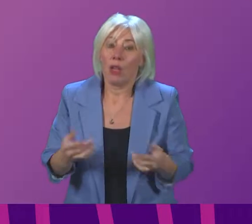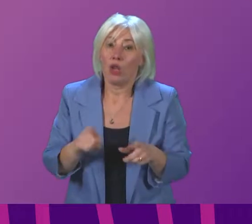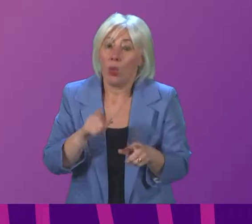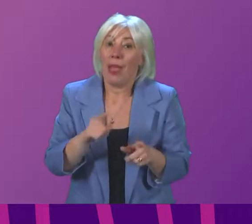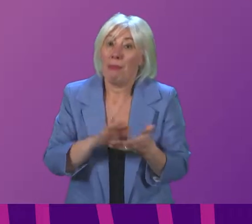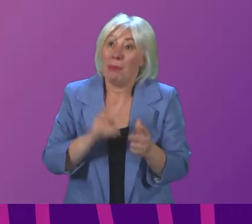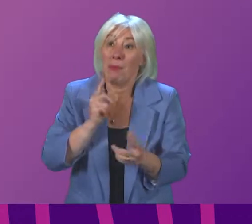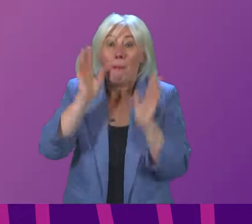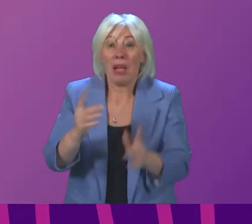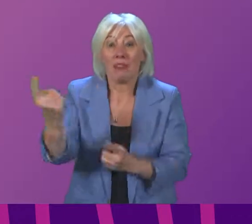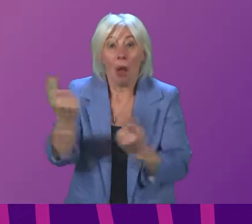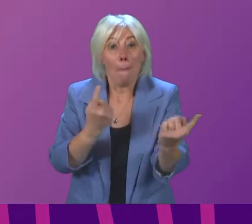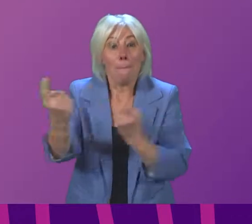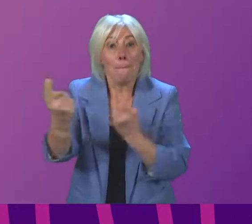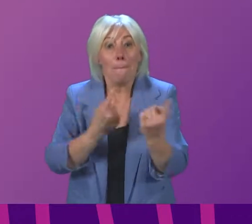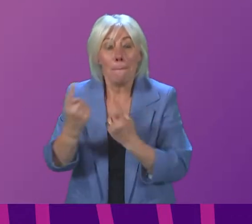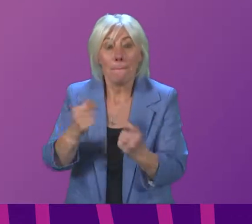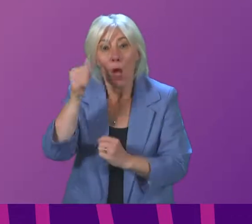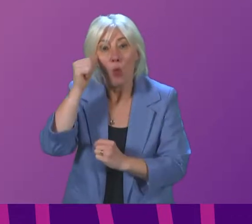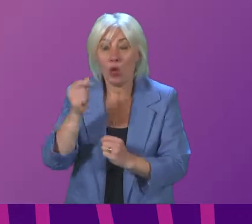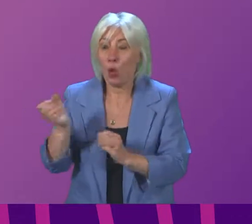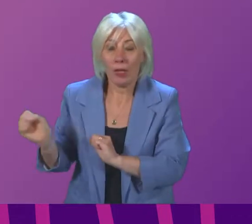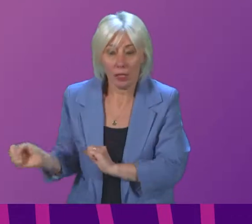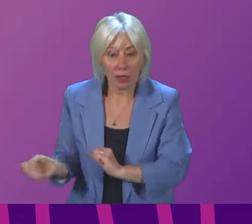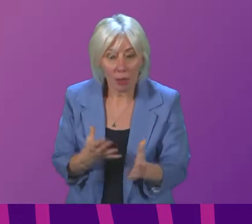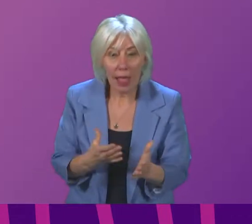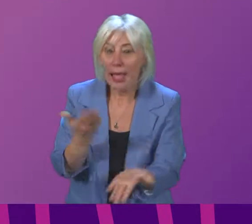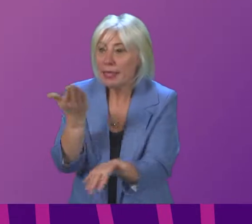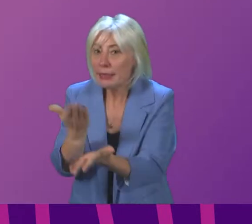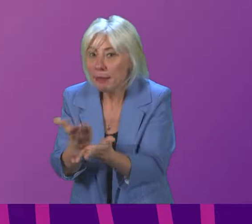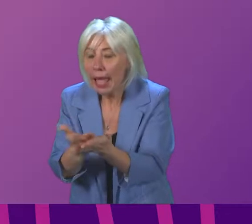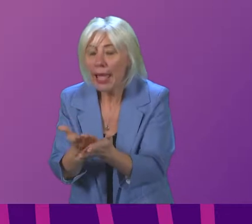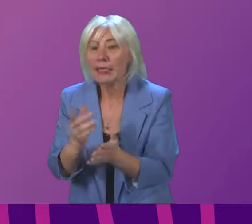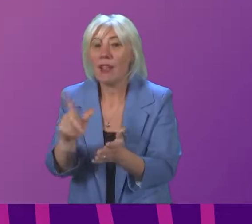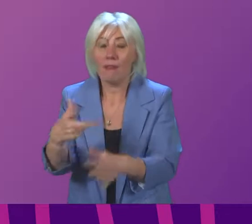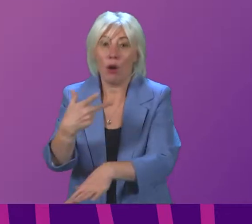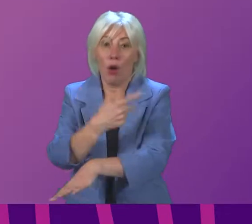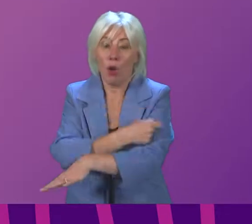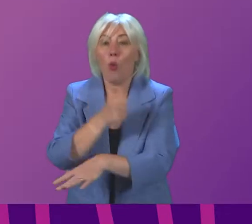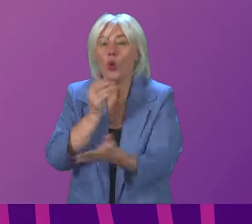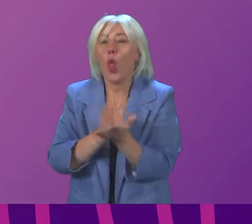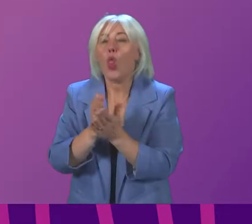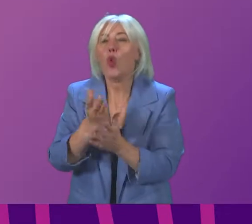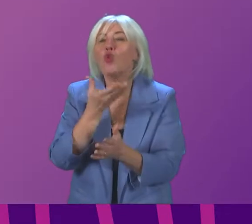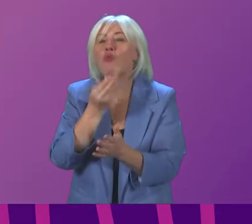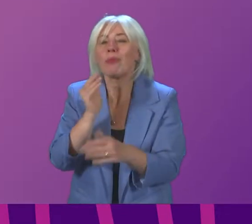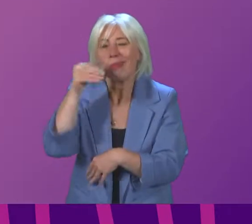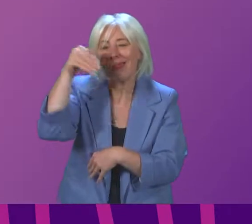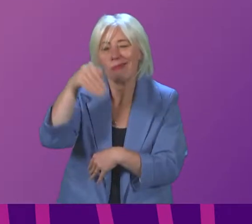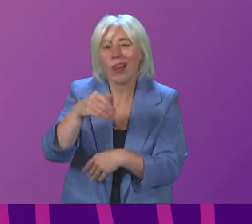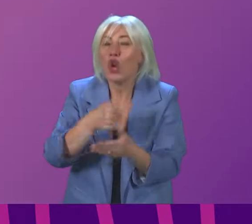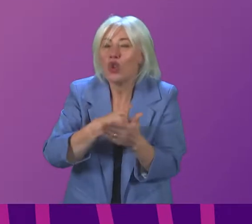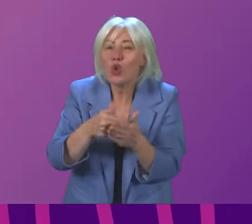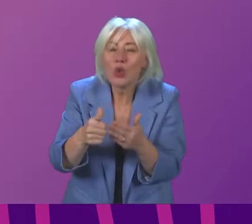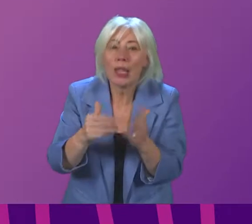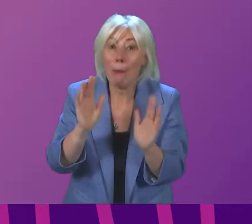on people coming forward. We know that both supply and demand in a normal year for an immunisation programme would dip over Christmas, so we need to work to keep